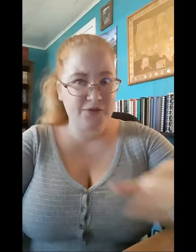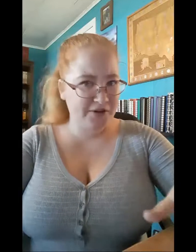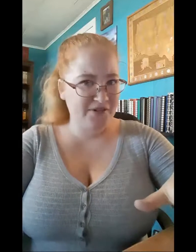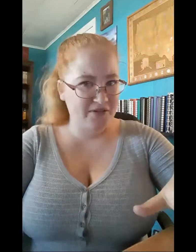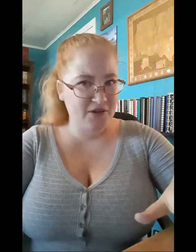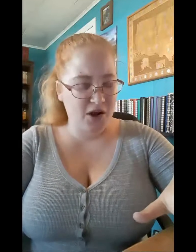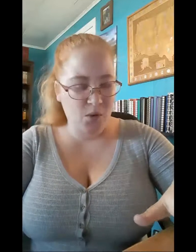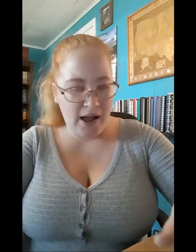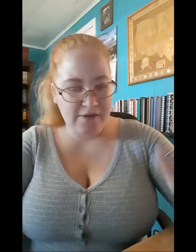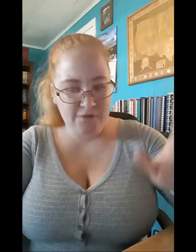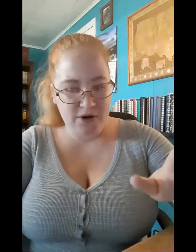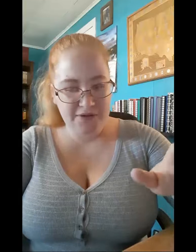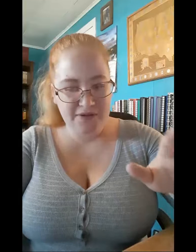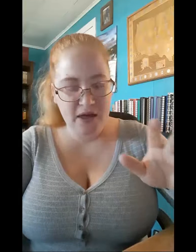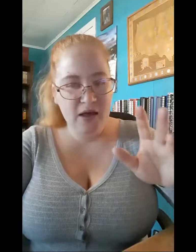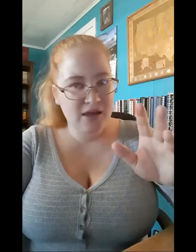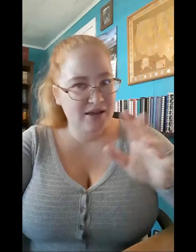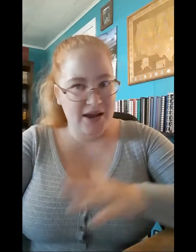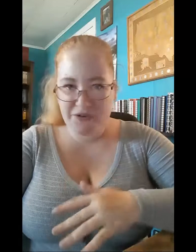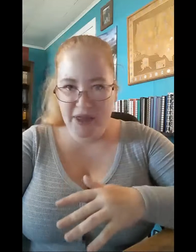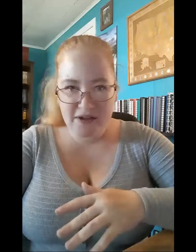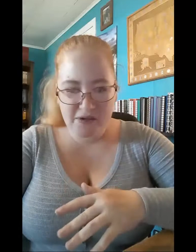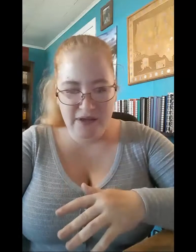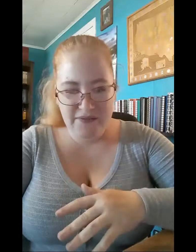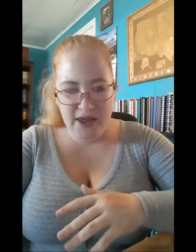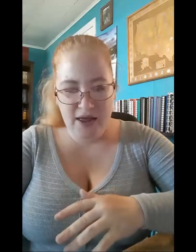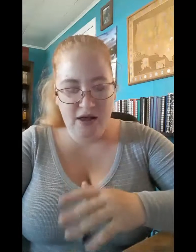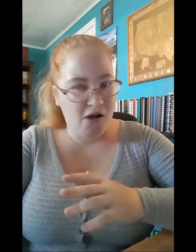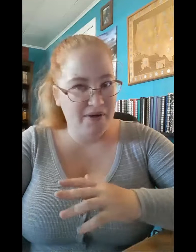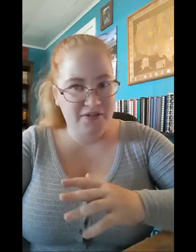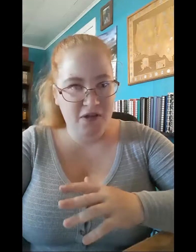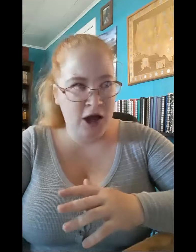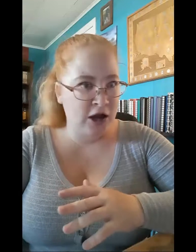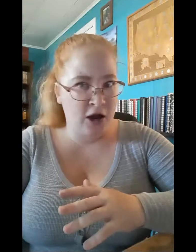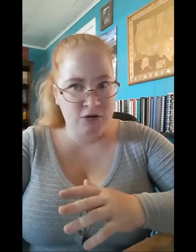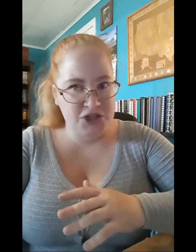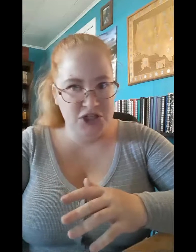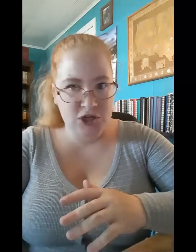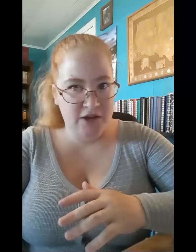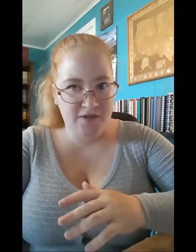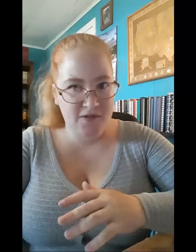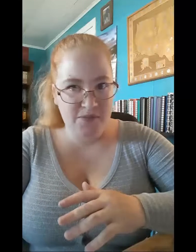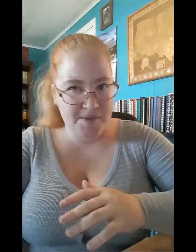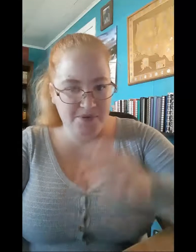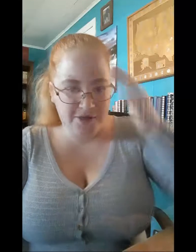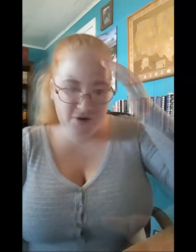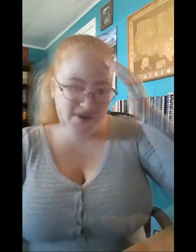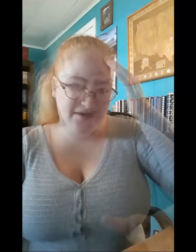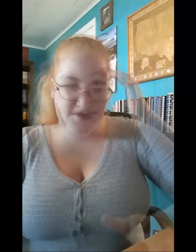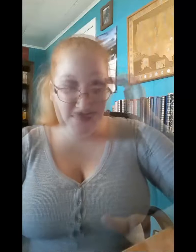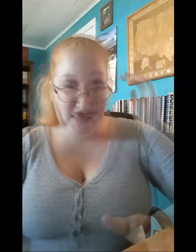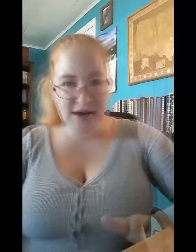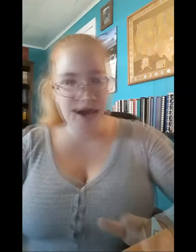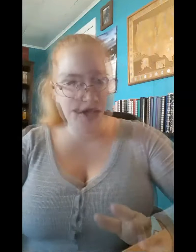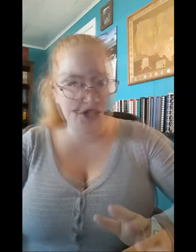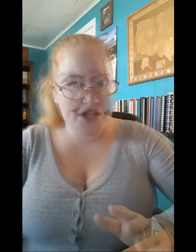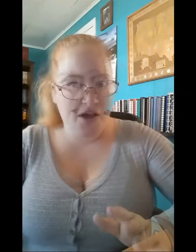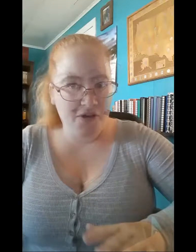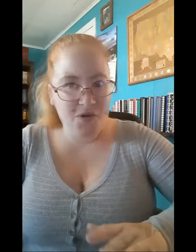Forrest doesn't know why. Forrest never liked Olivia, always thought, oh, she's trying to steal my brother away from me. And she also